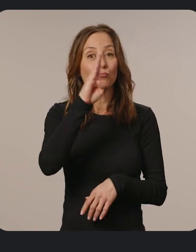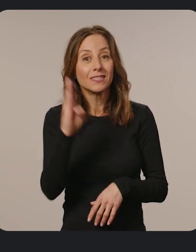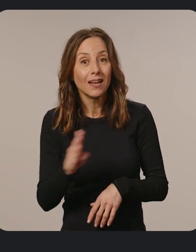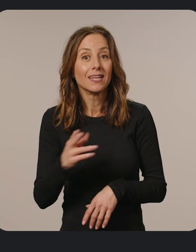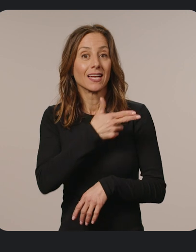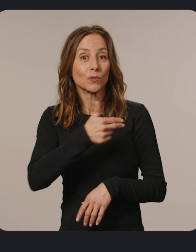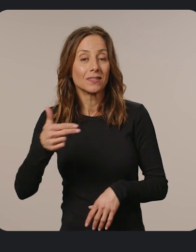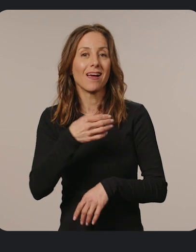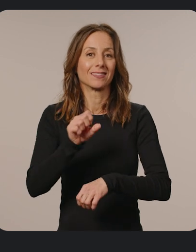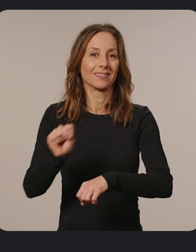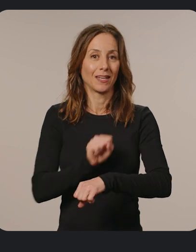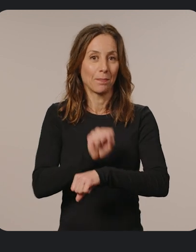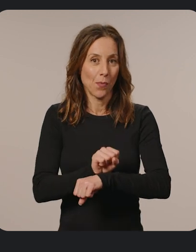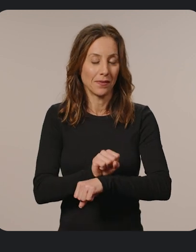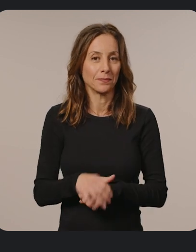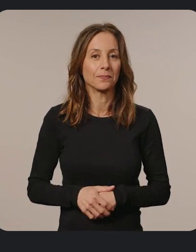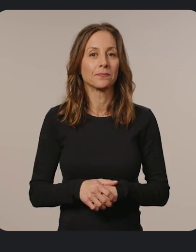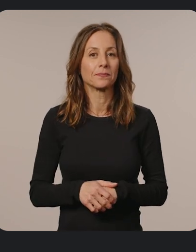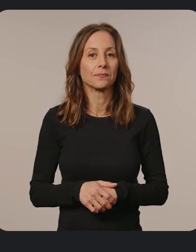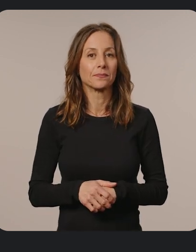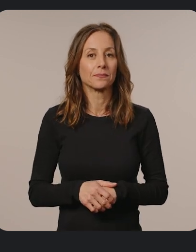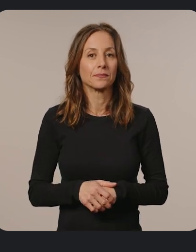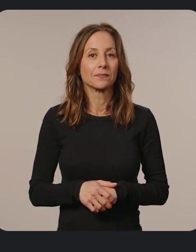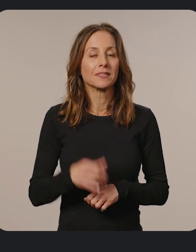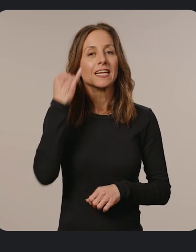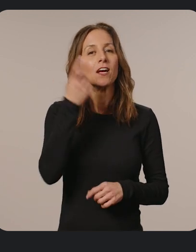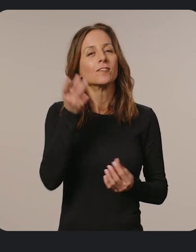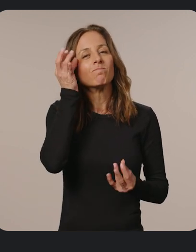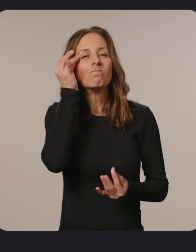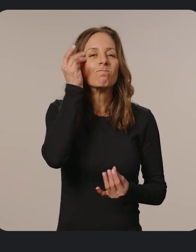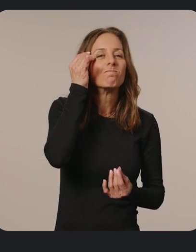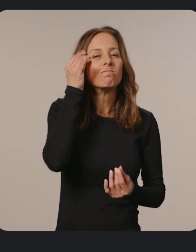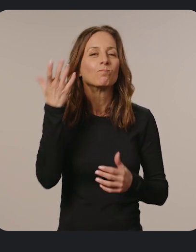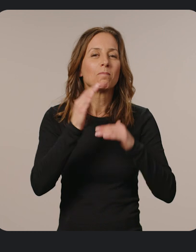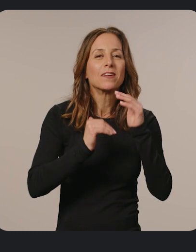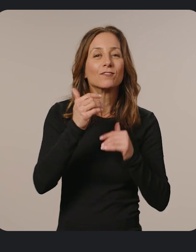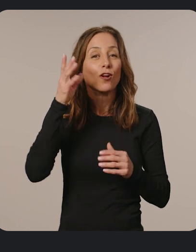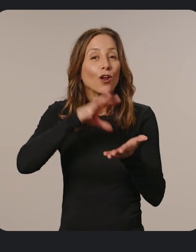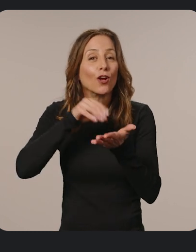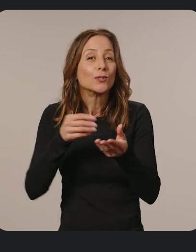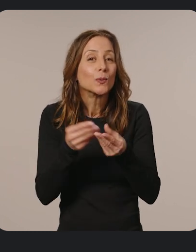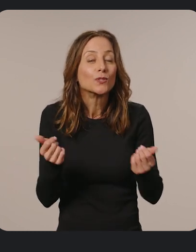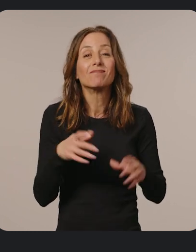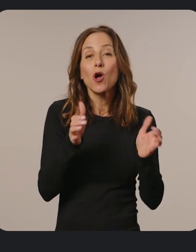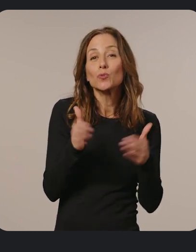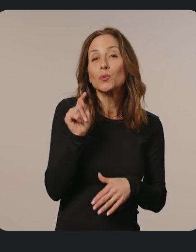Brazil, Indonesia, and Singapore. If you're thinking about building learning solutions or classroom tools,